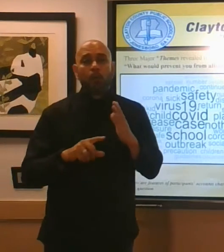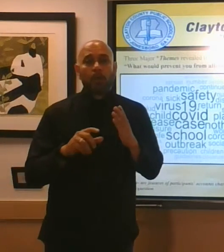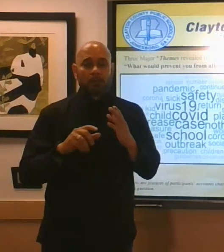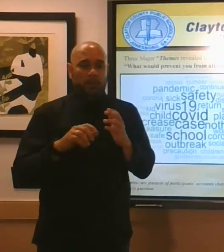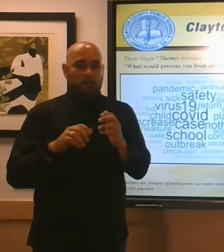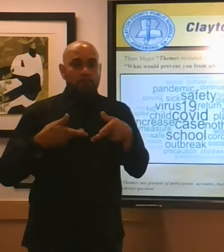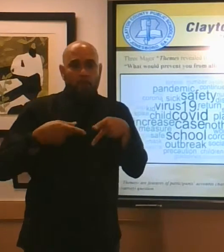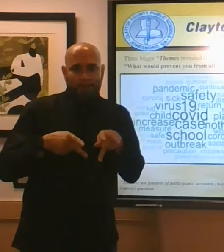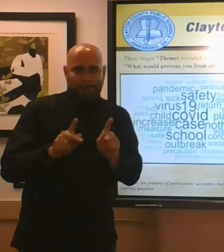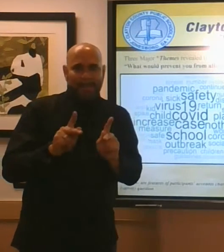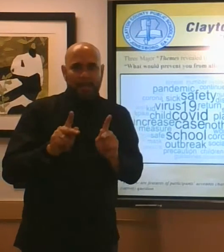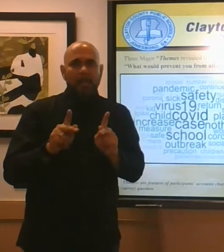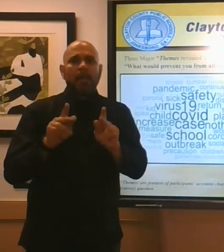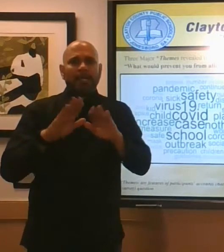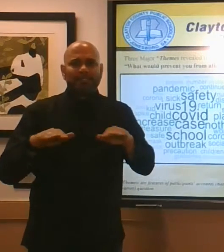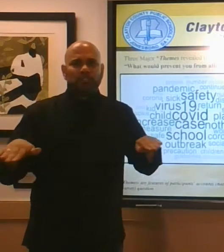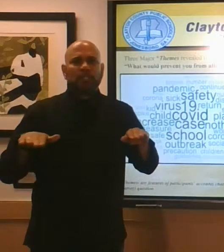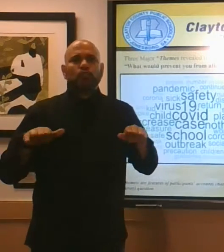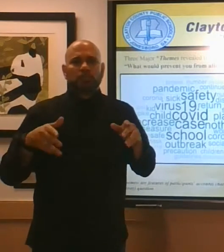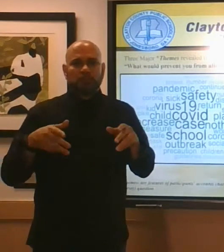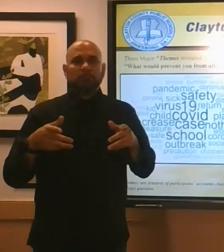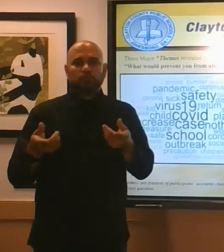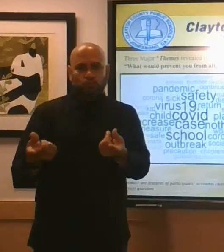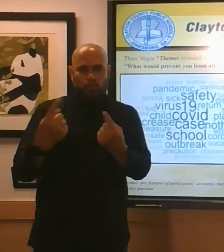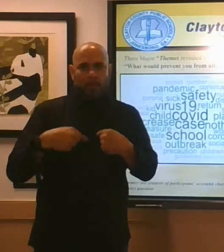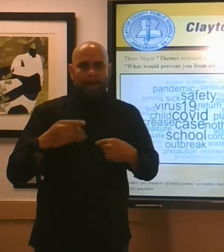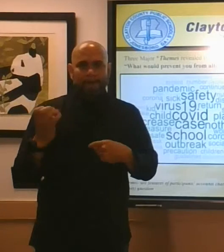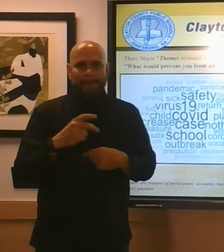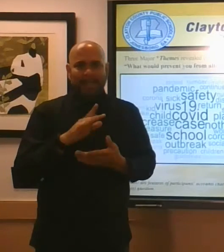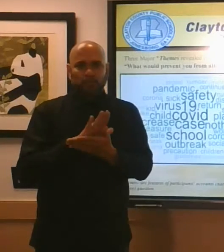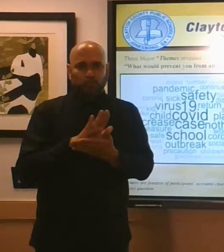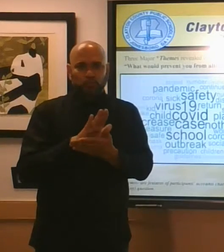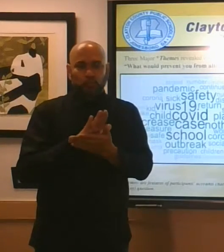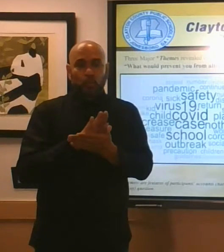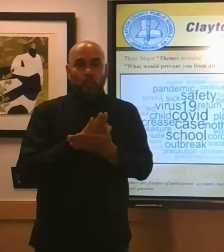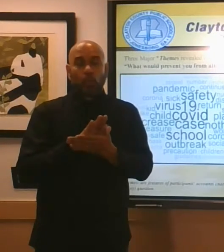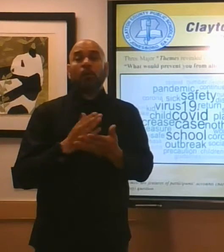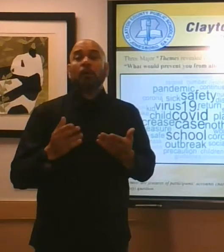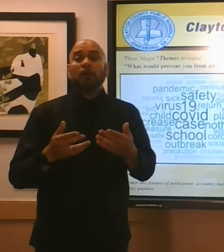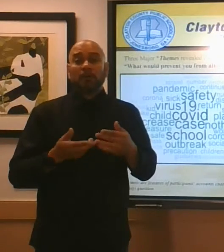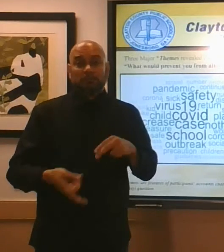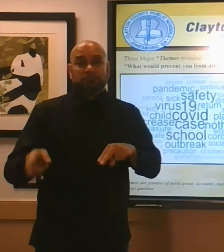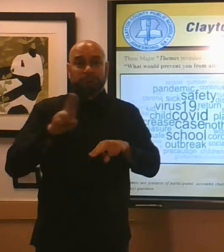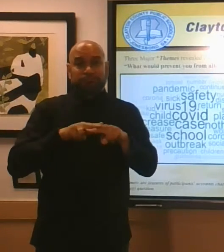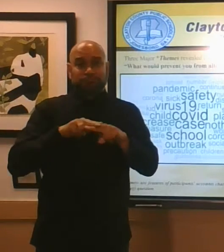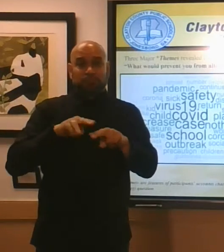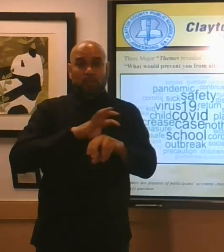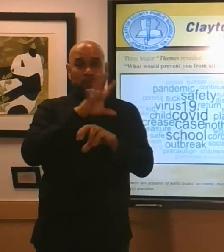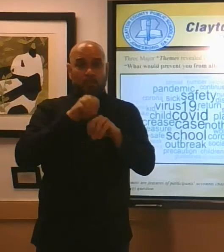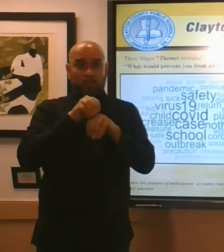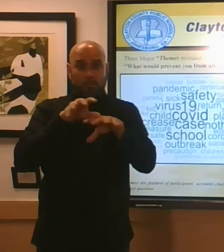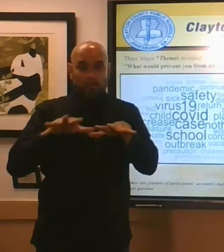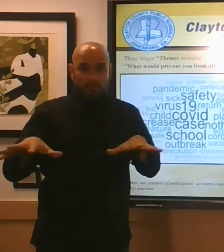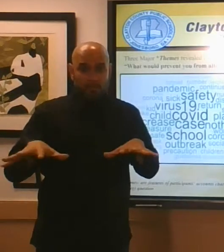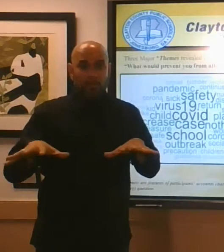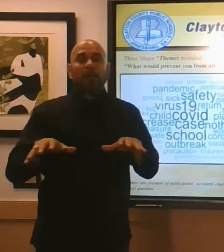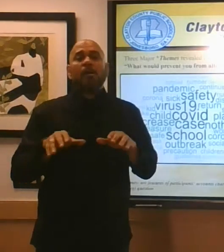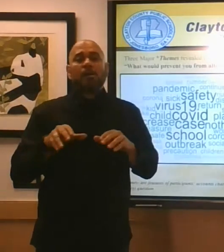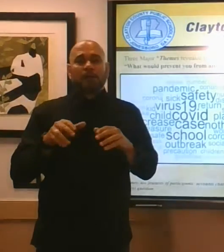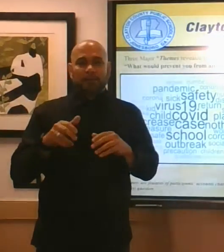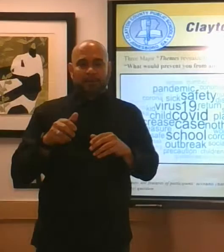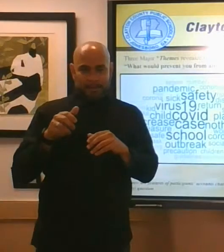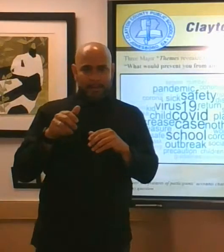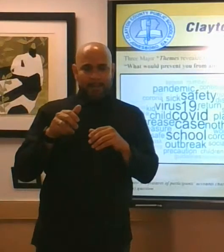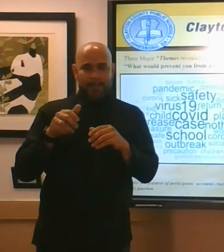or children to return there were three increase in over 19 cases inadequate safety measures and of course not